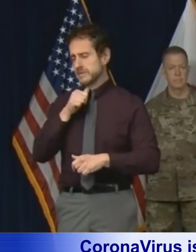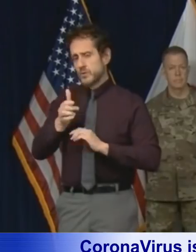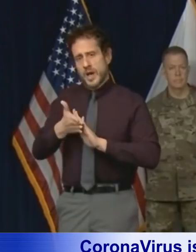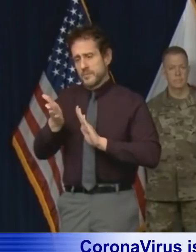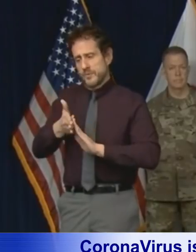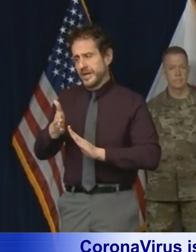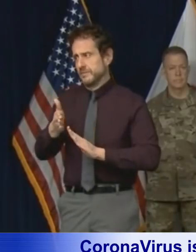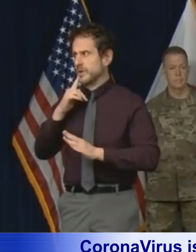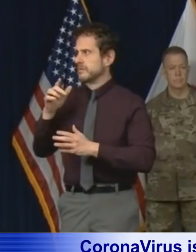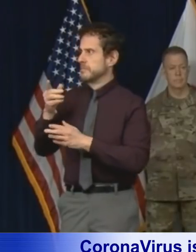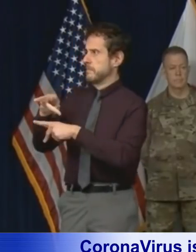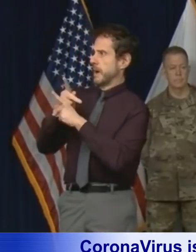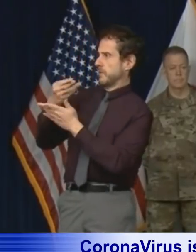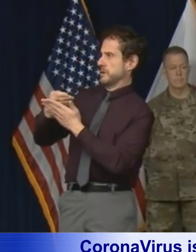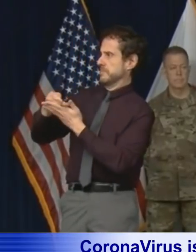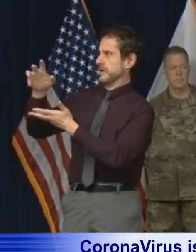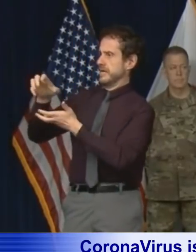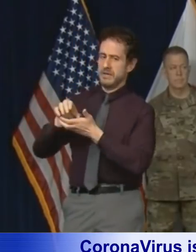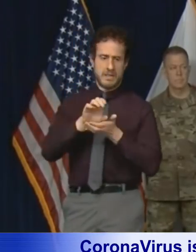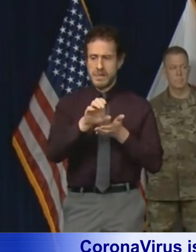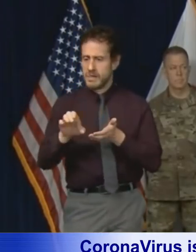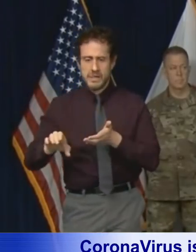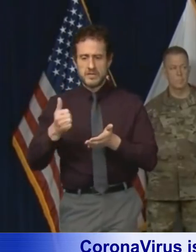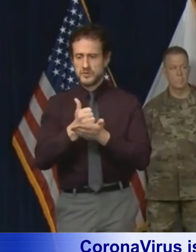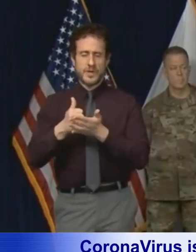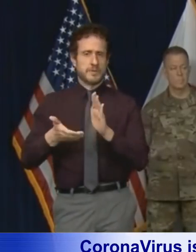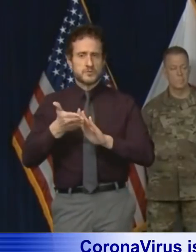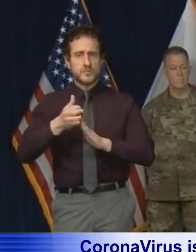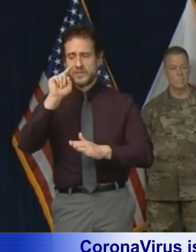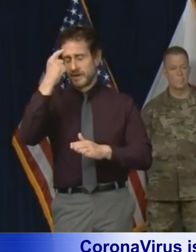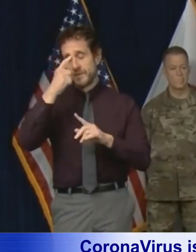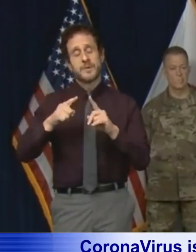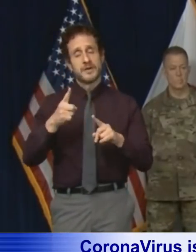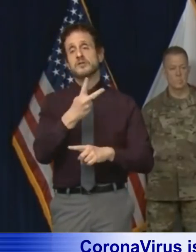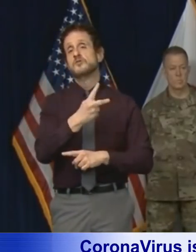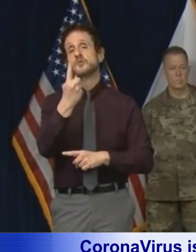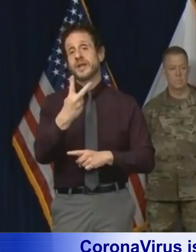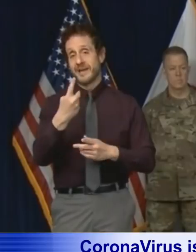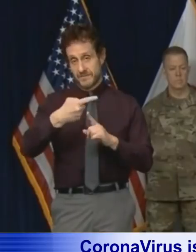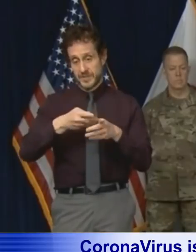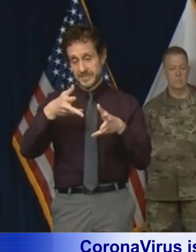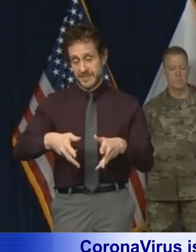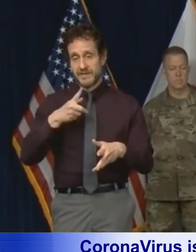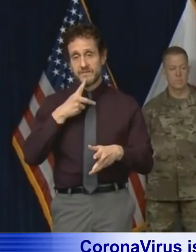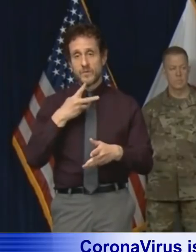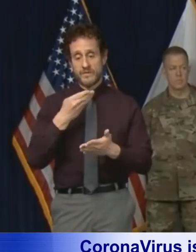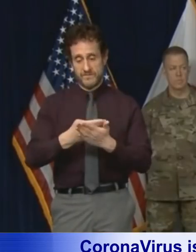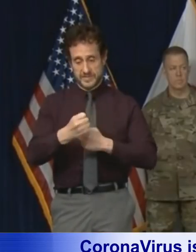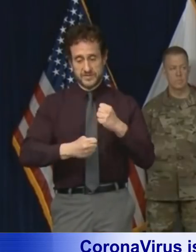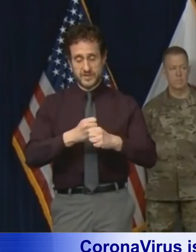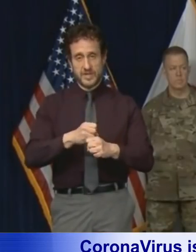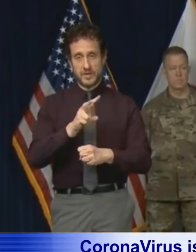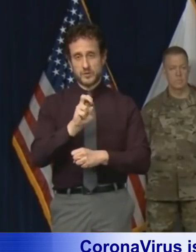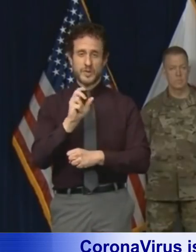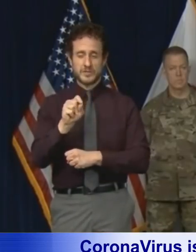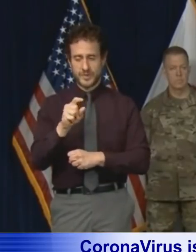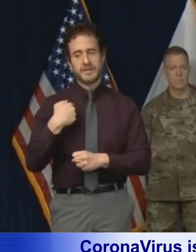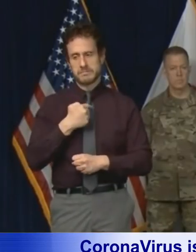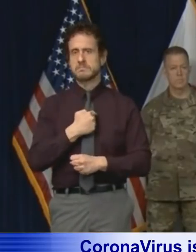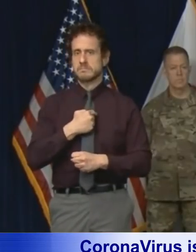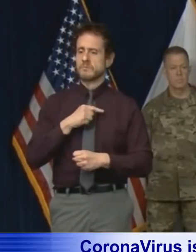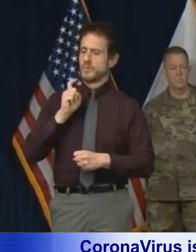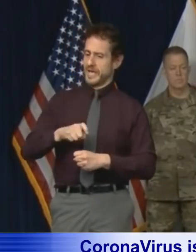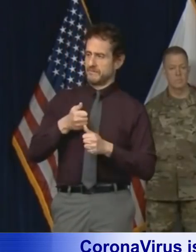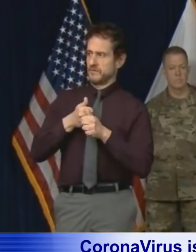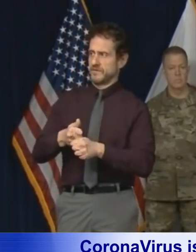best path available to us with the two and a half months left in this fiscal year. Our state has made